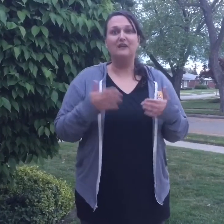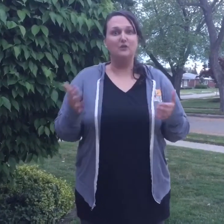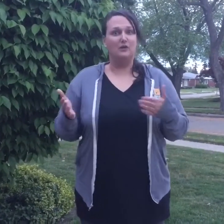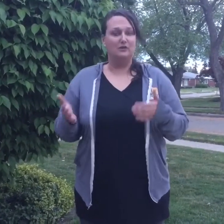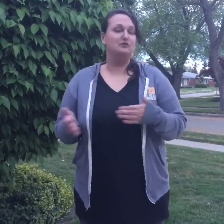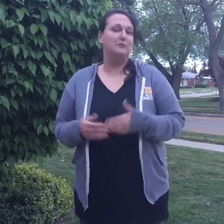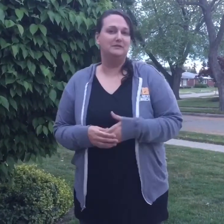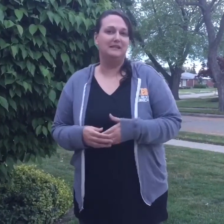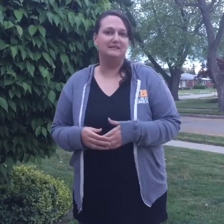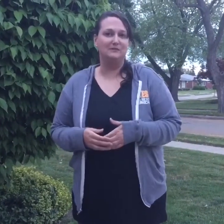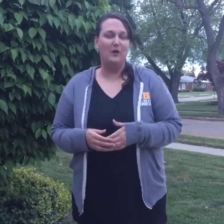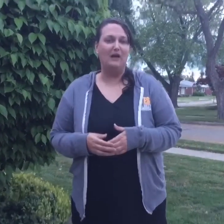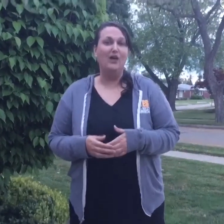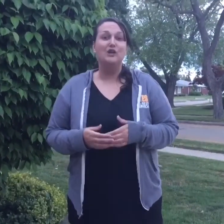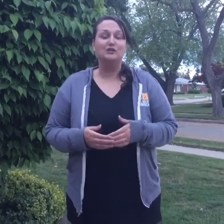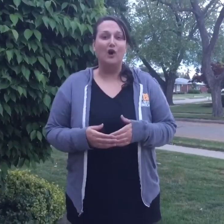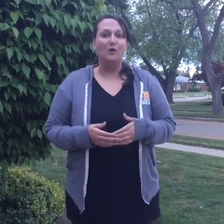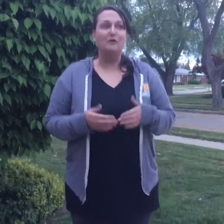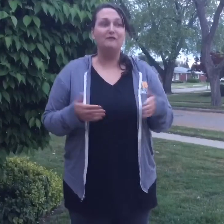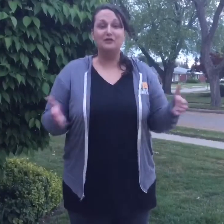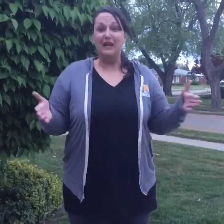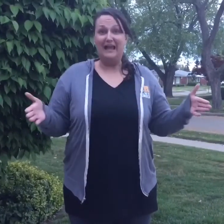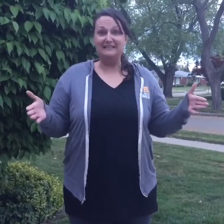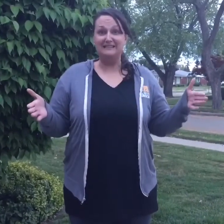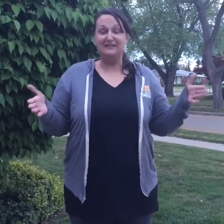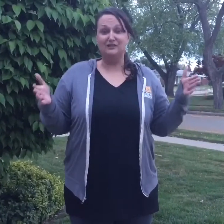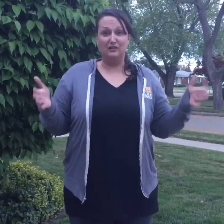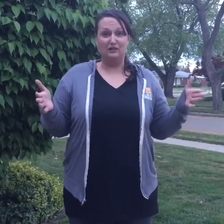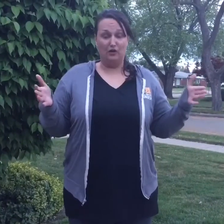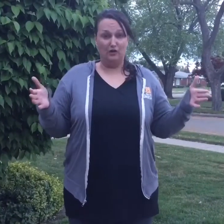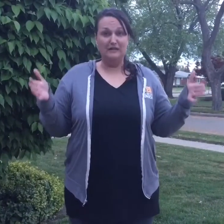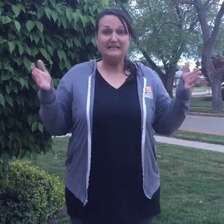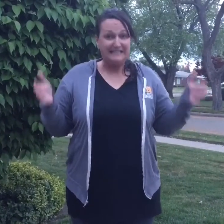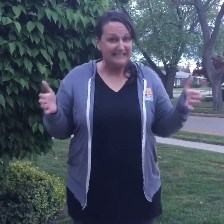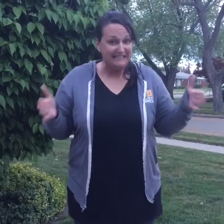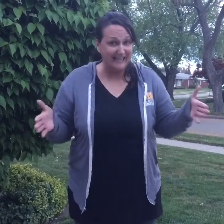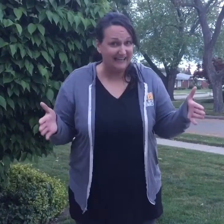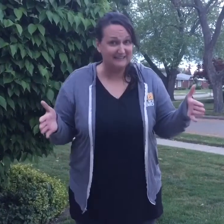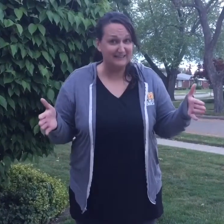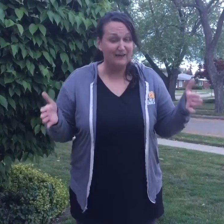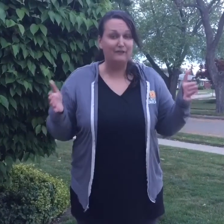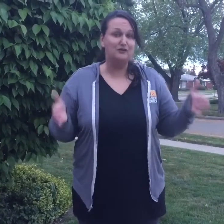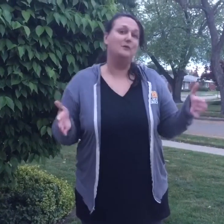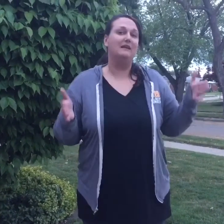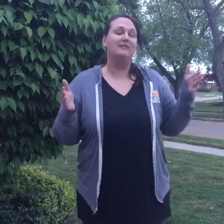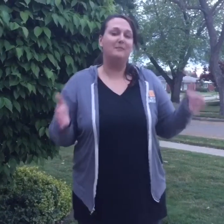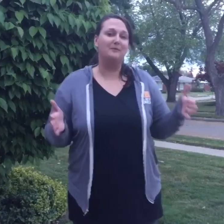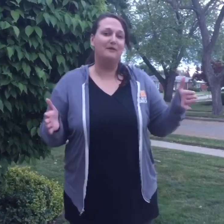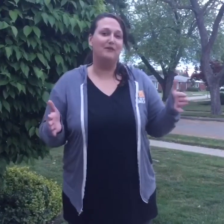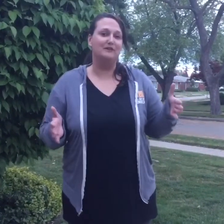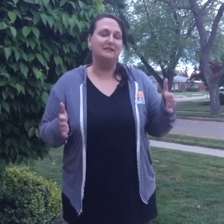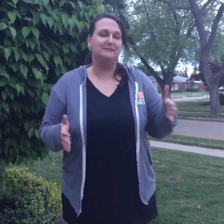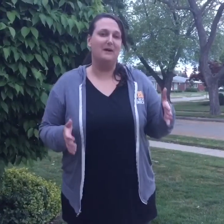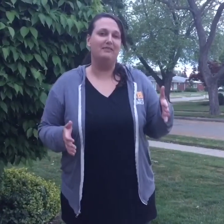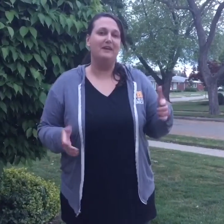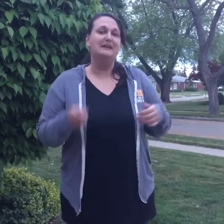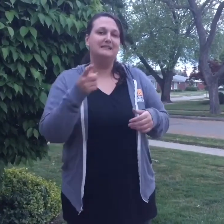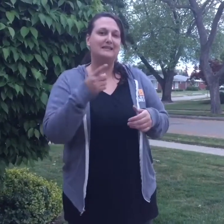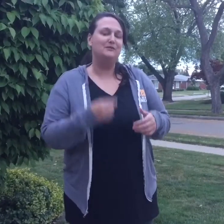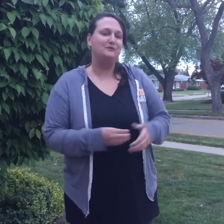then you earn triple tickets as well. So you have a chance to earn six tickets for doing the memory verse this month. Stay tuned